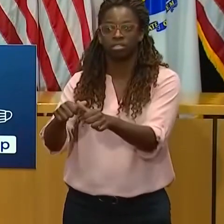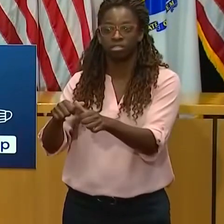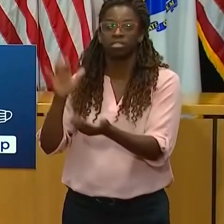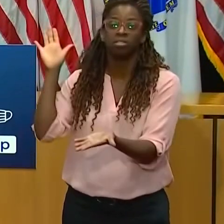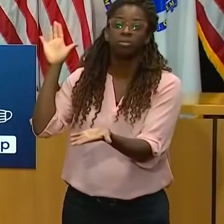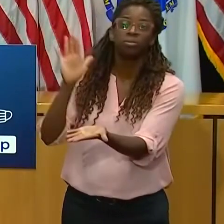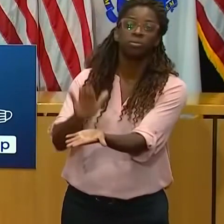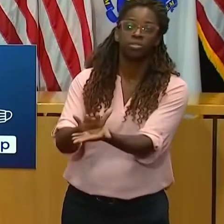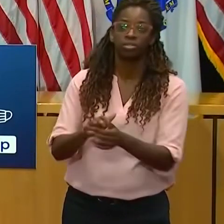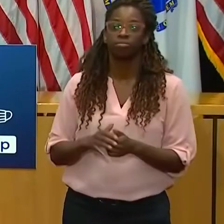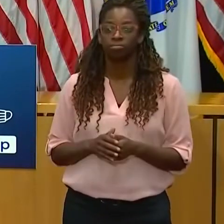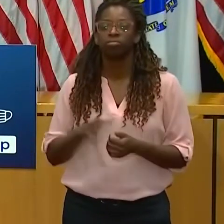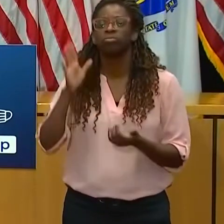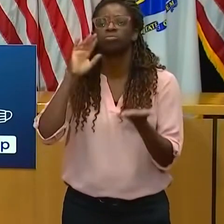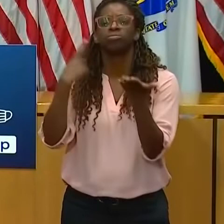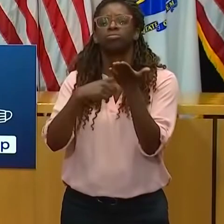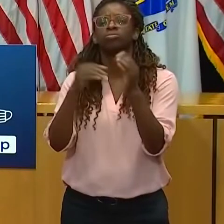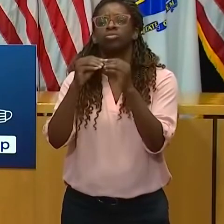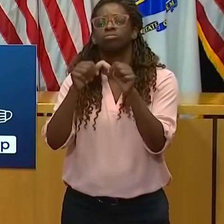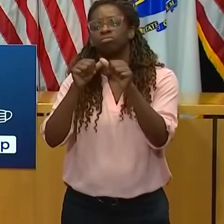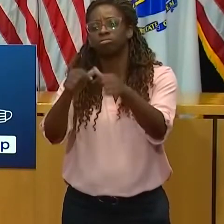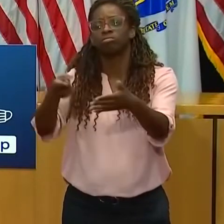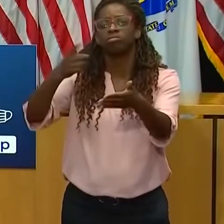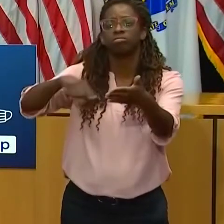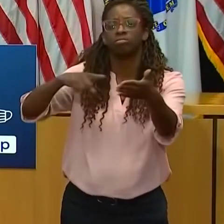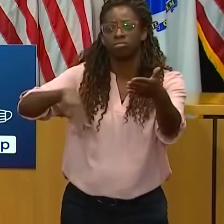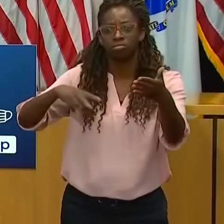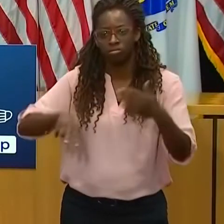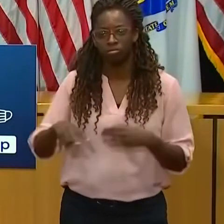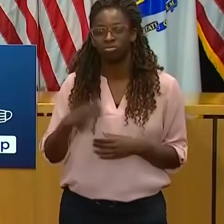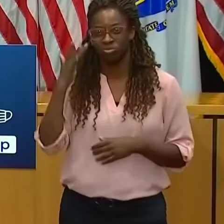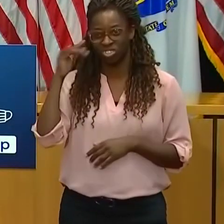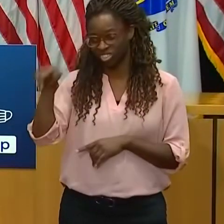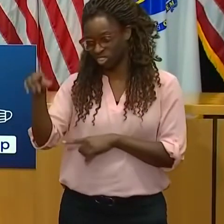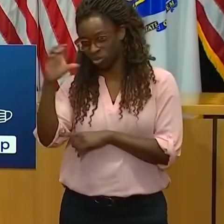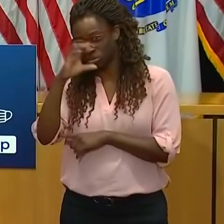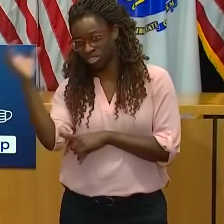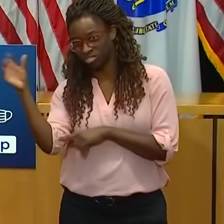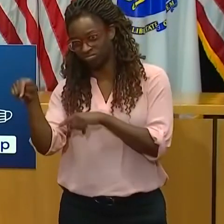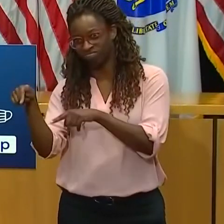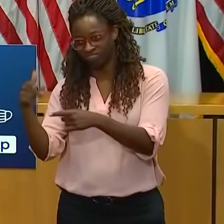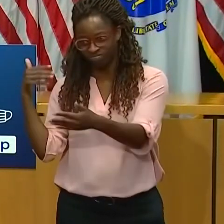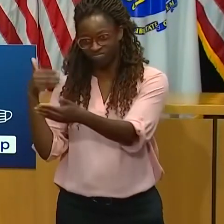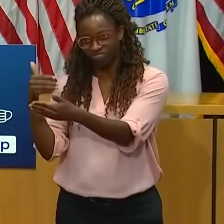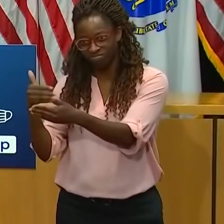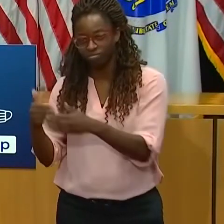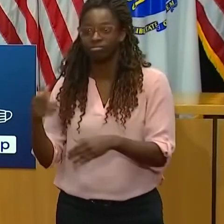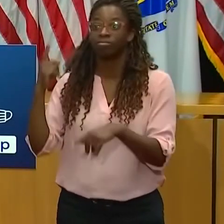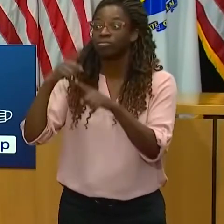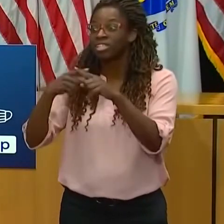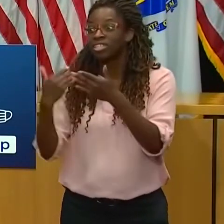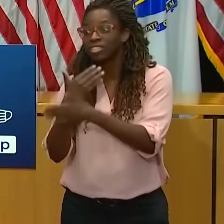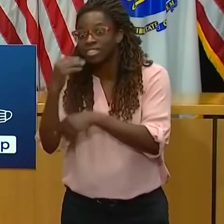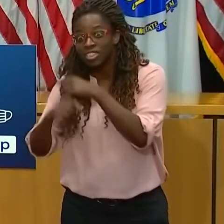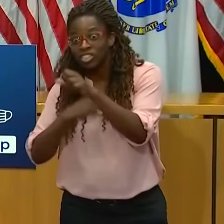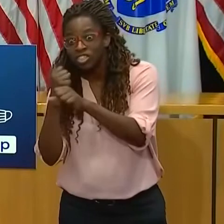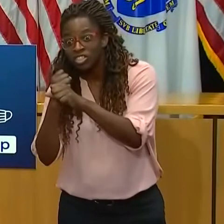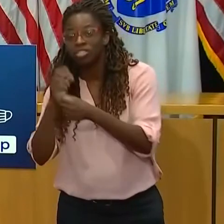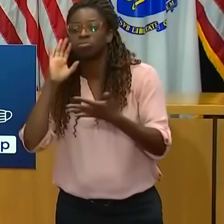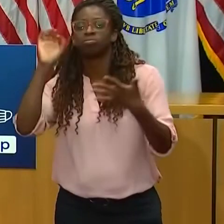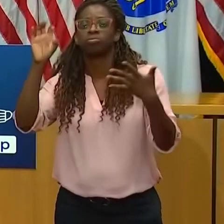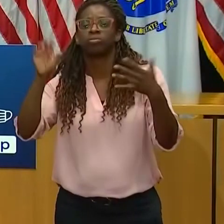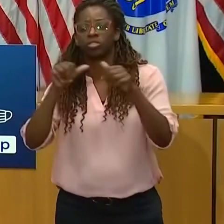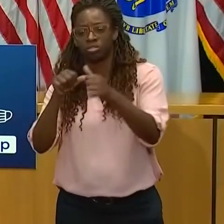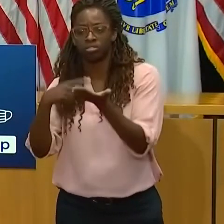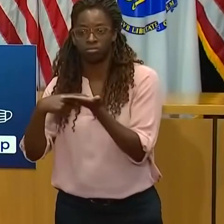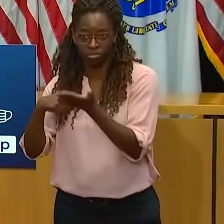week of the holiday season here. But mostly what I want everybody to take away from this is how important the